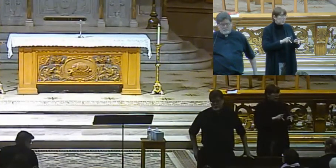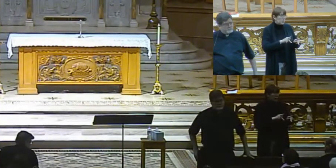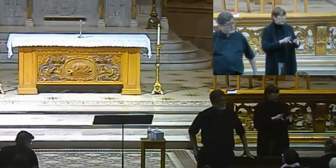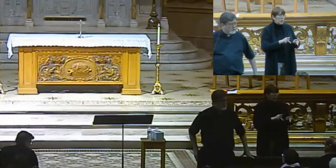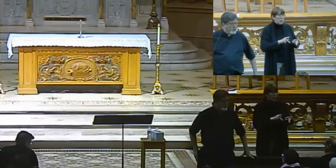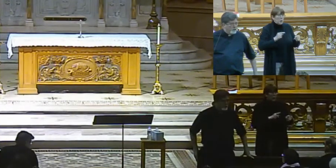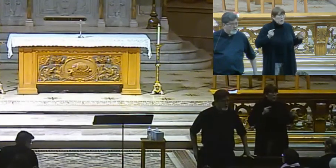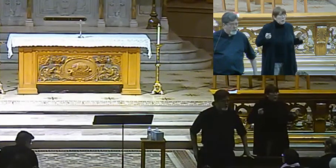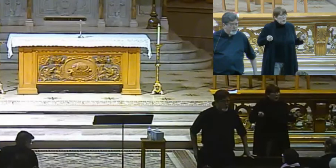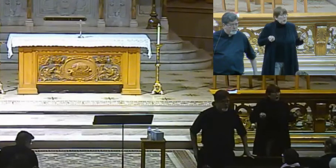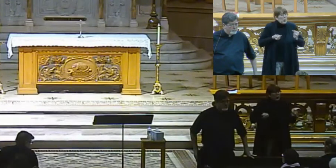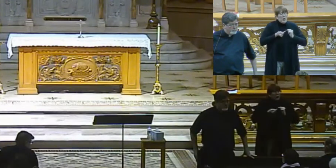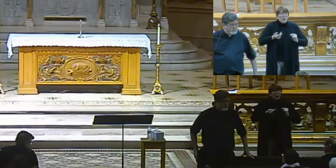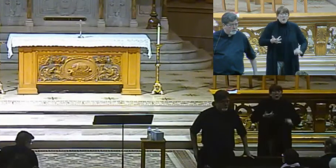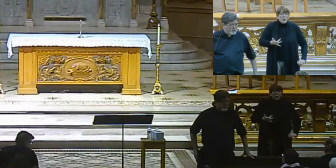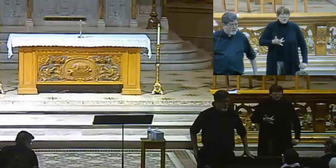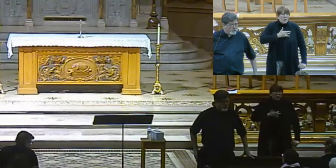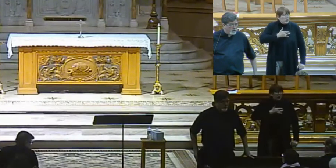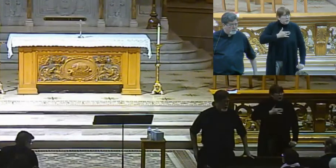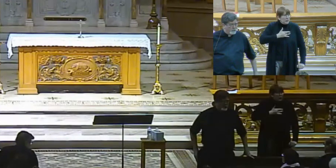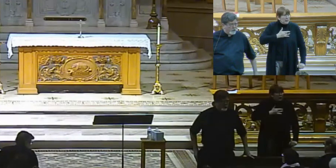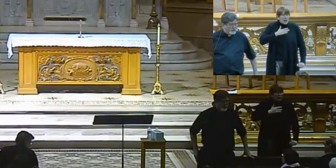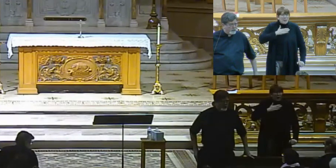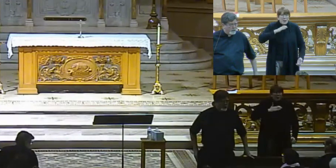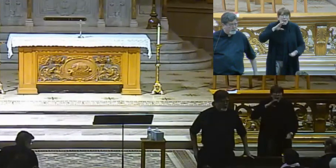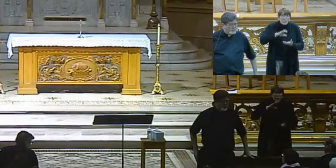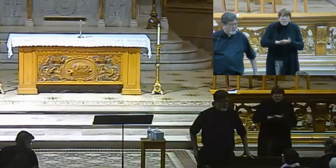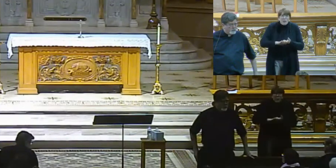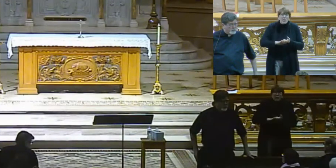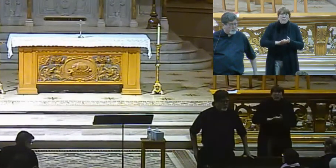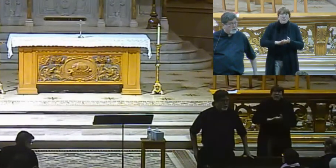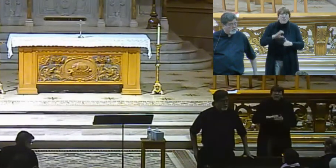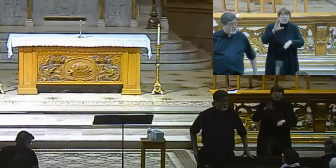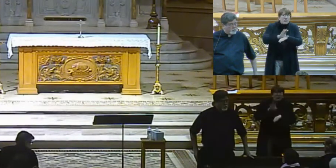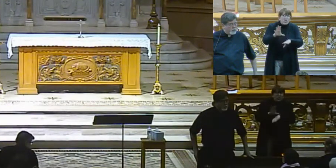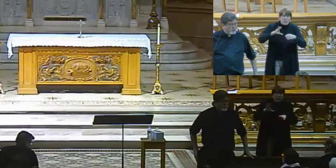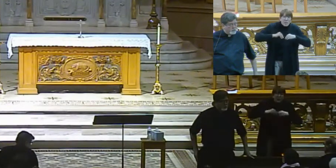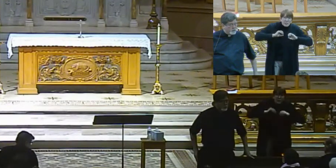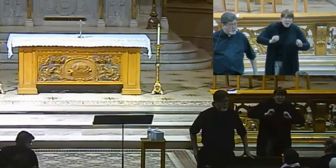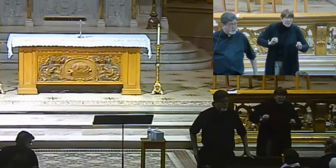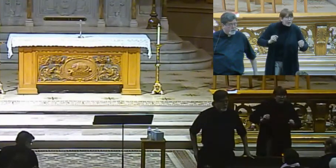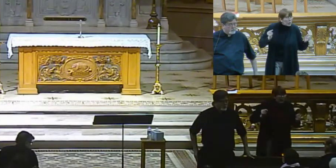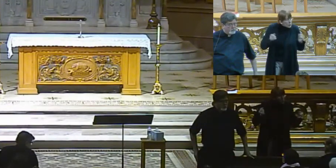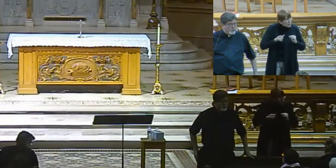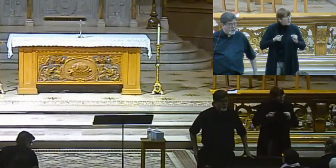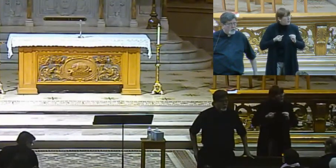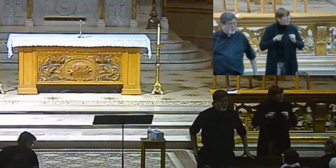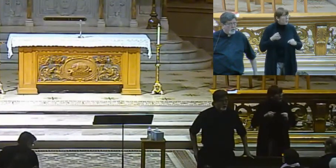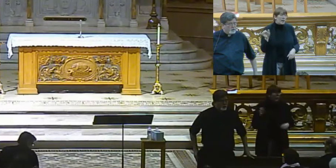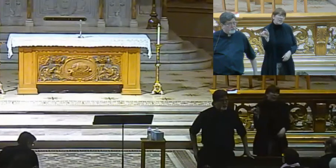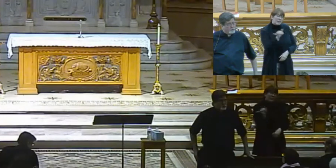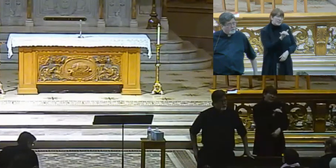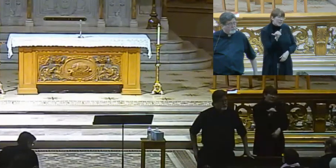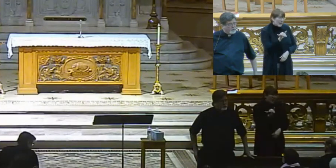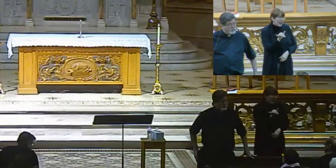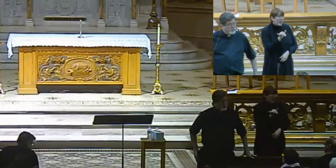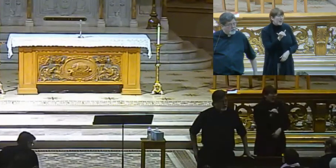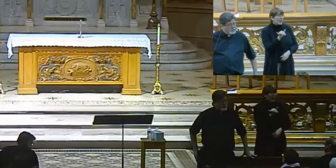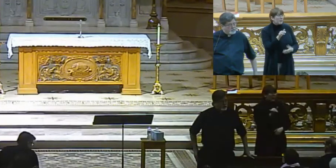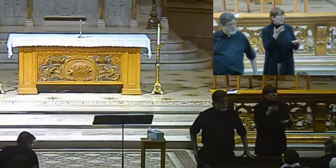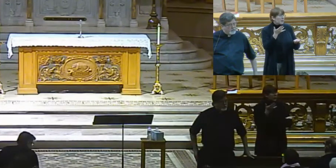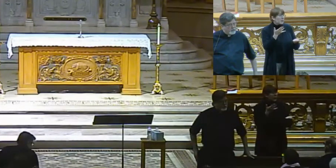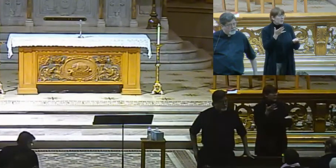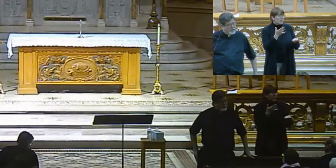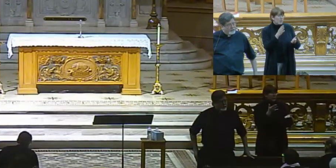hear that their marriage cannot be recognized by the church. So that there are also heterosexual couples who because of a previous